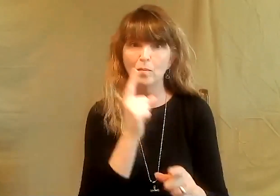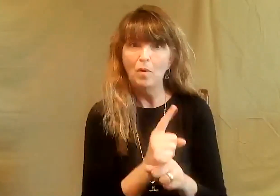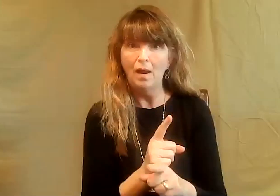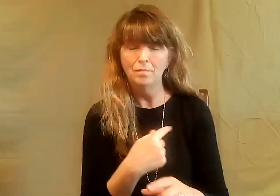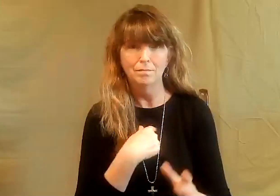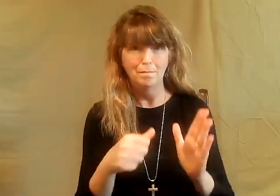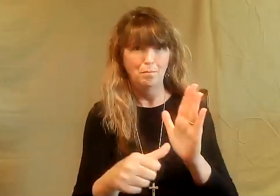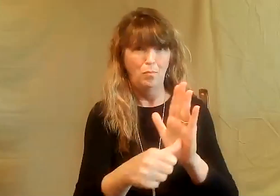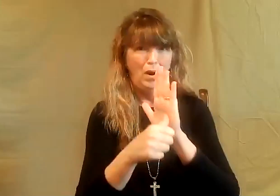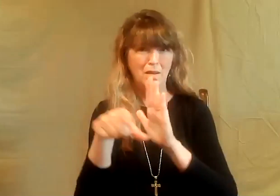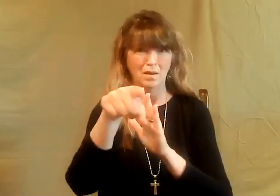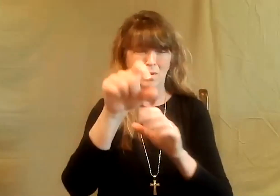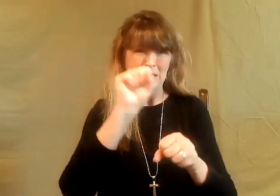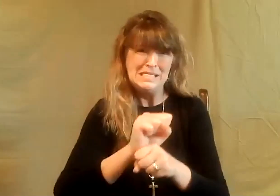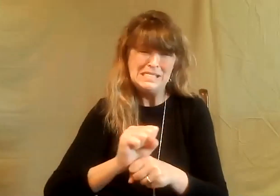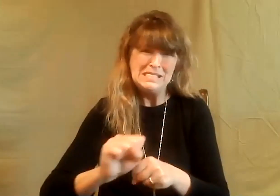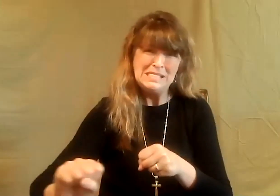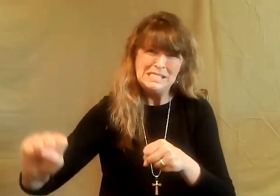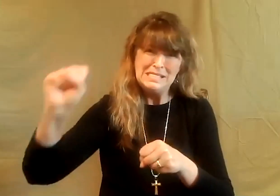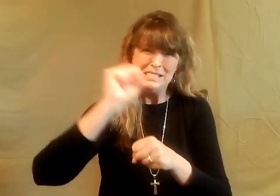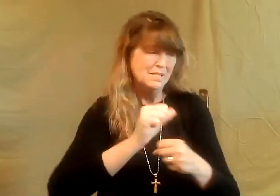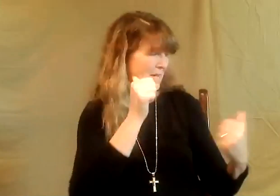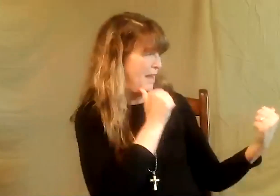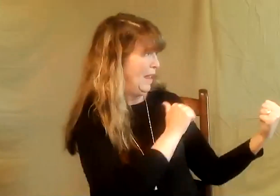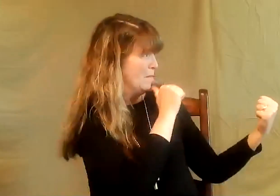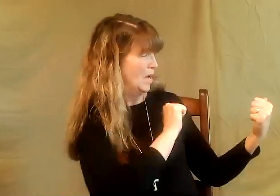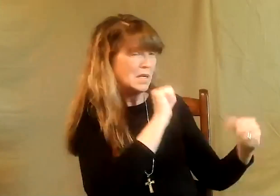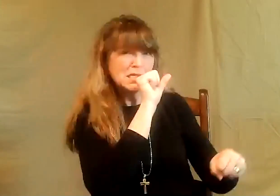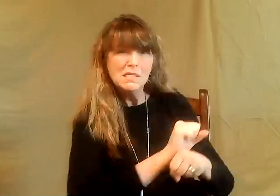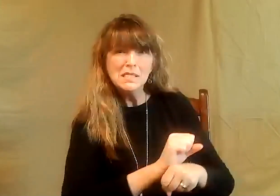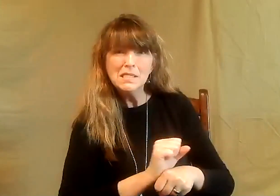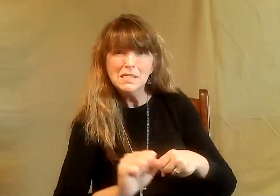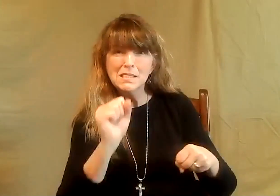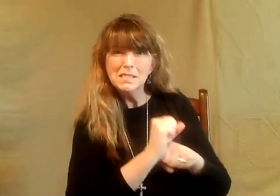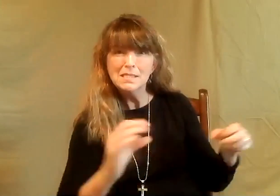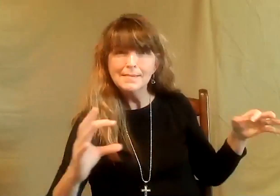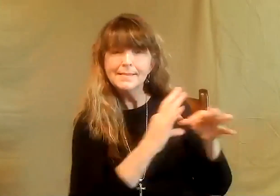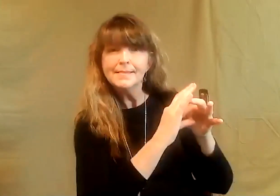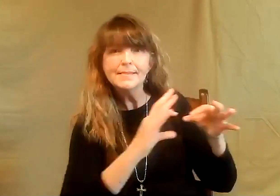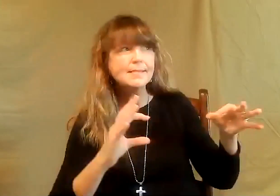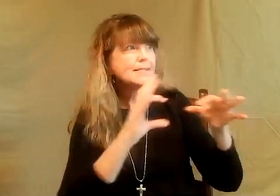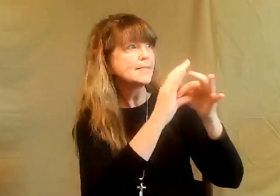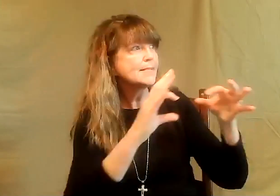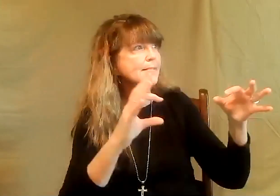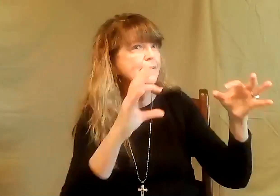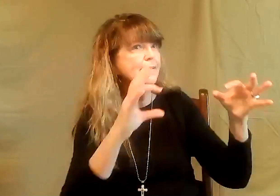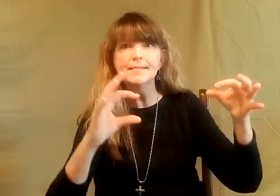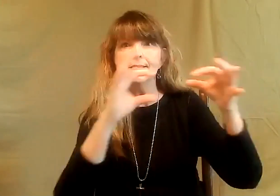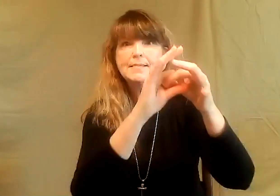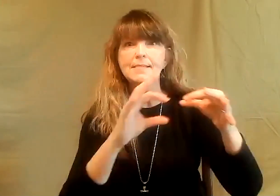how to use Zoom, right? And I've been very impressed at how hard we've worked and how hard Abigail has worked to get people